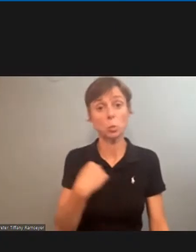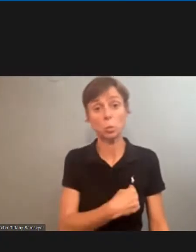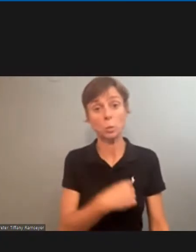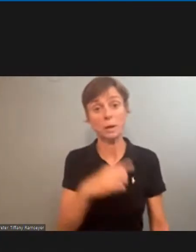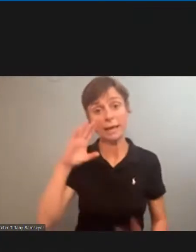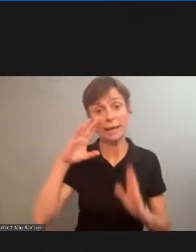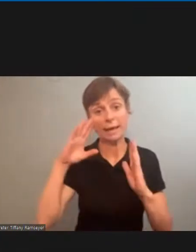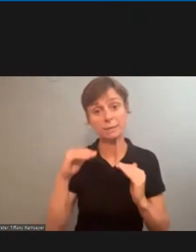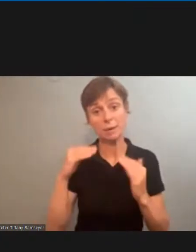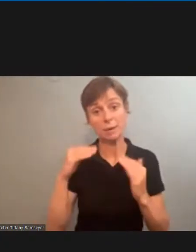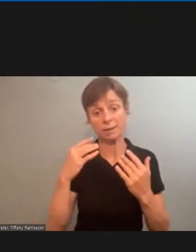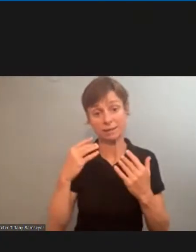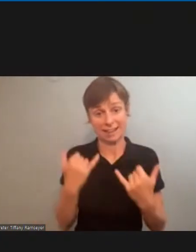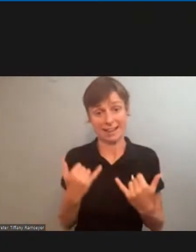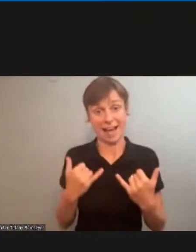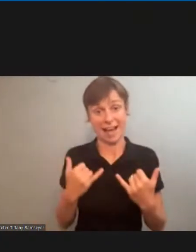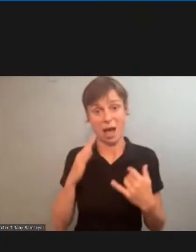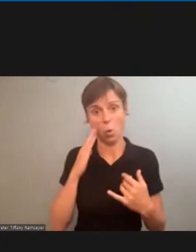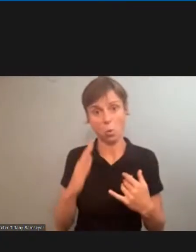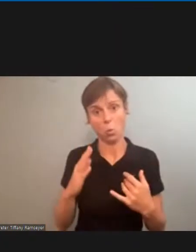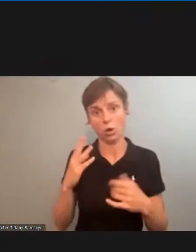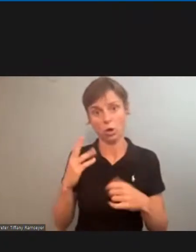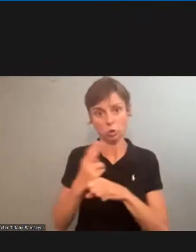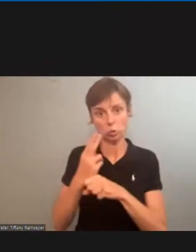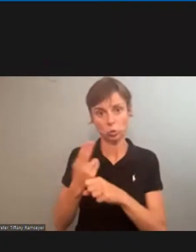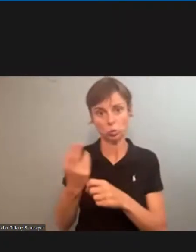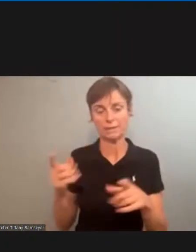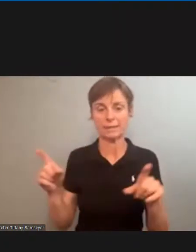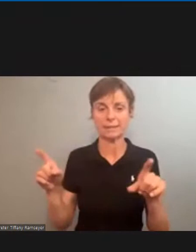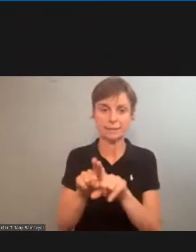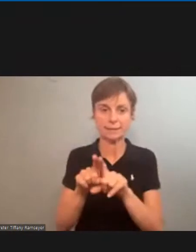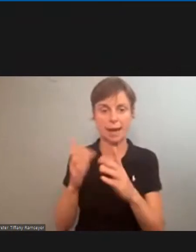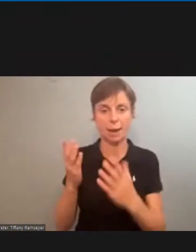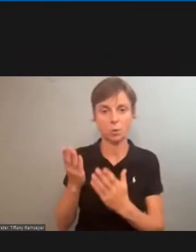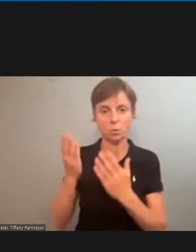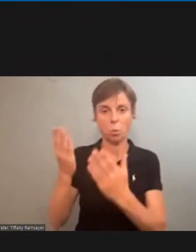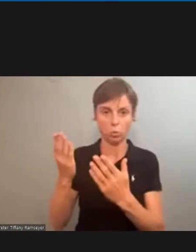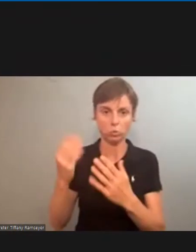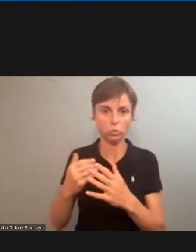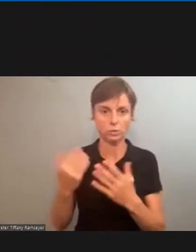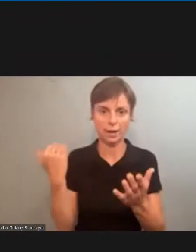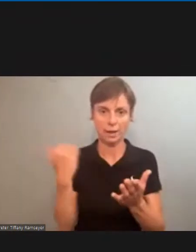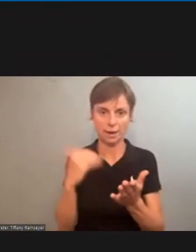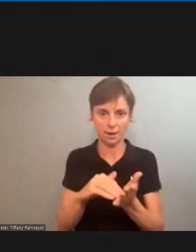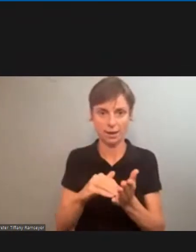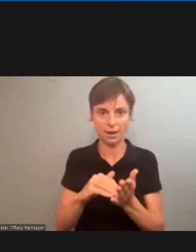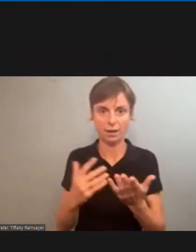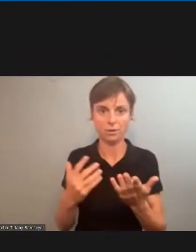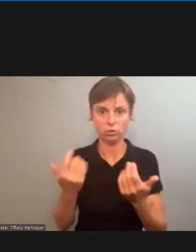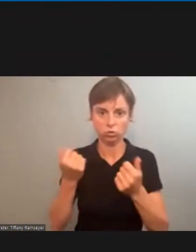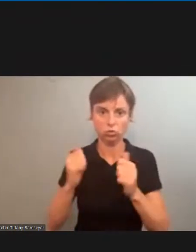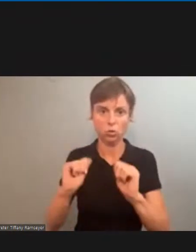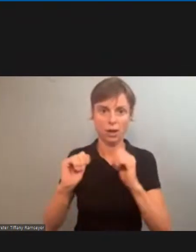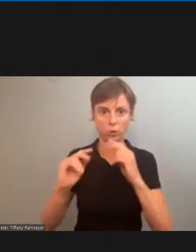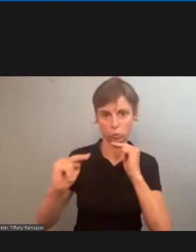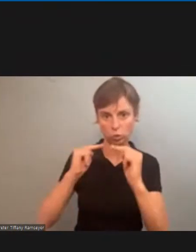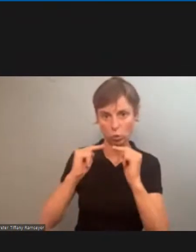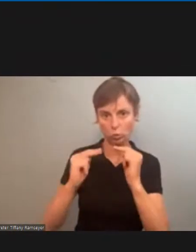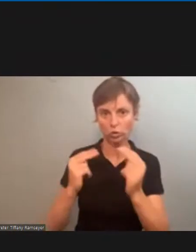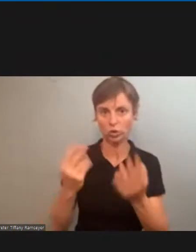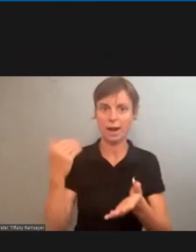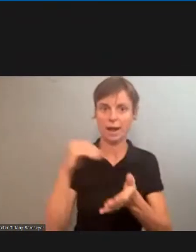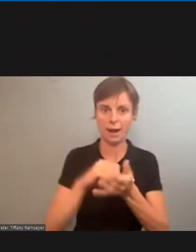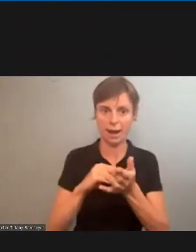those proposals and to attempt to negotiate them or demand